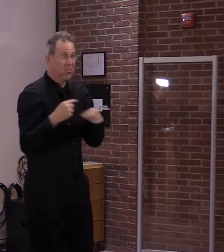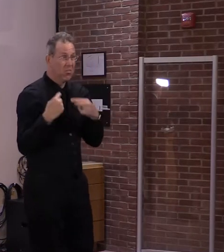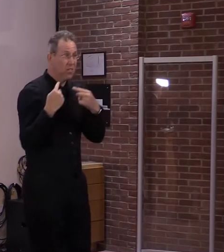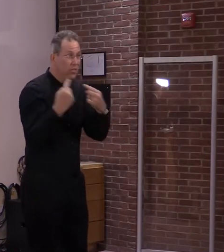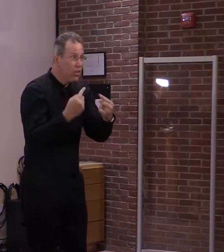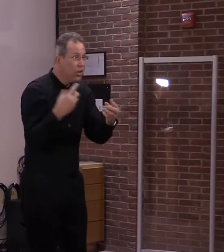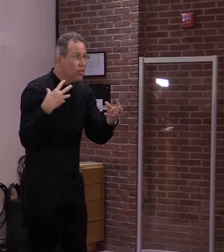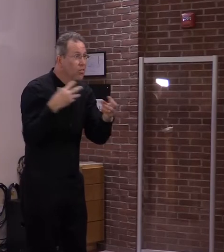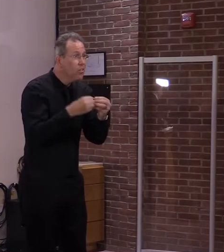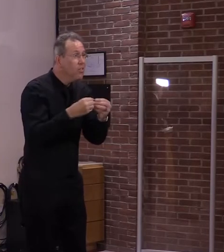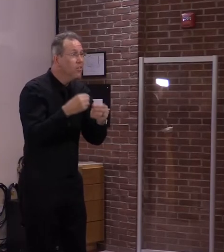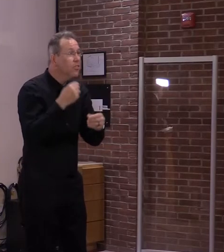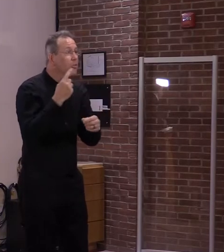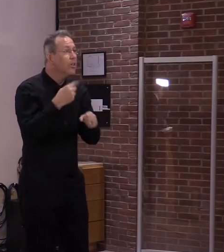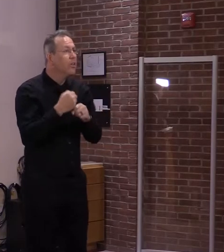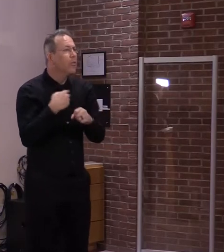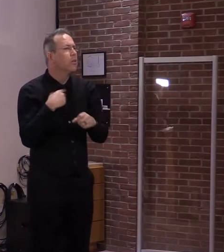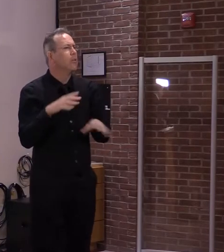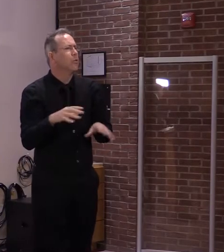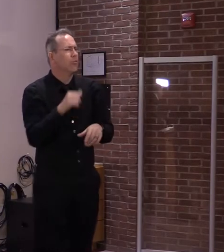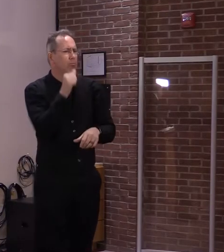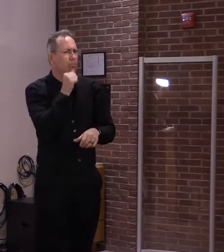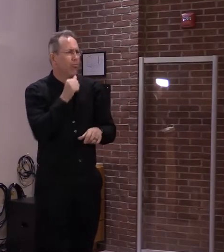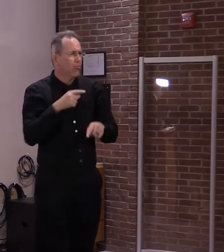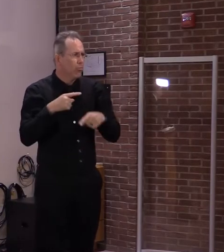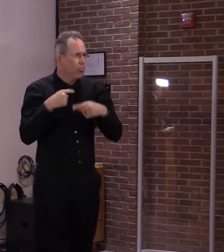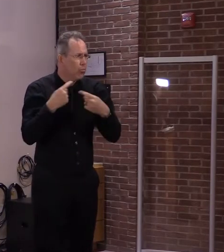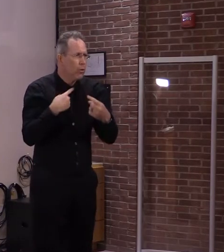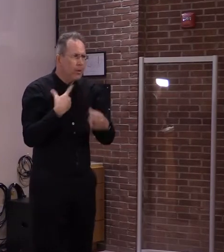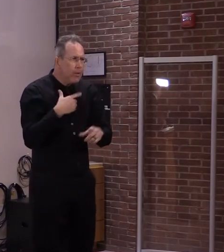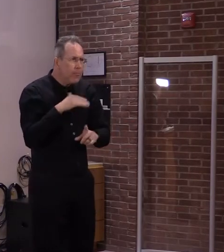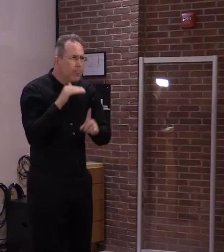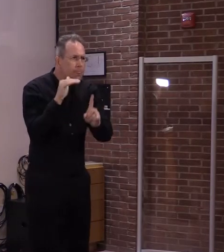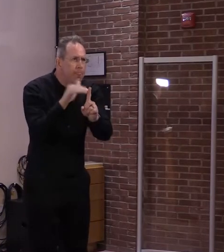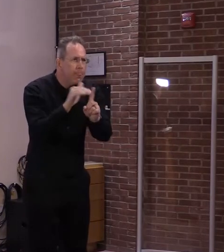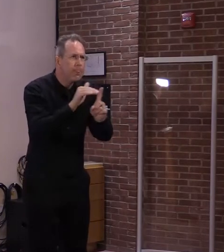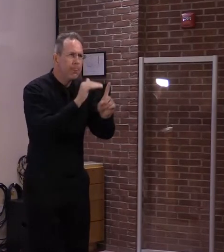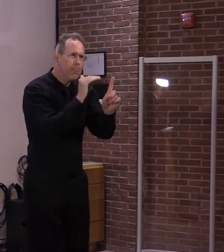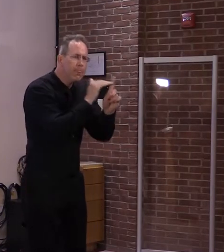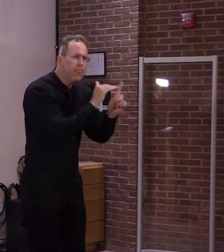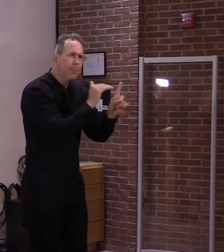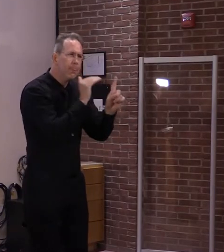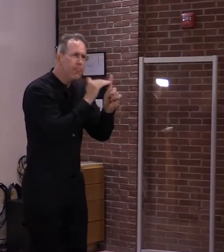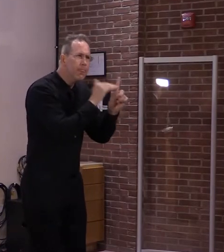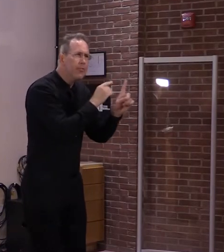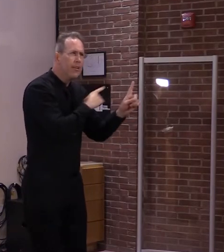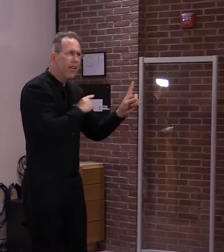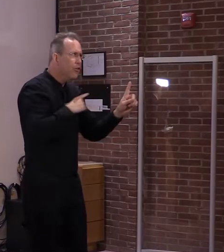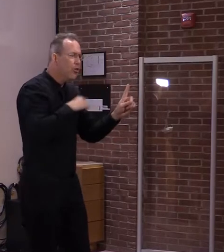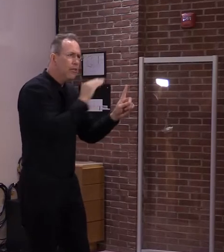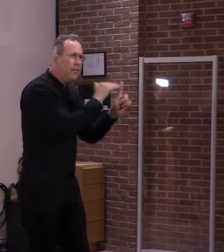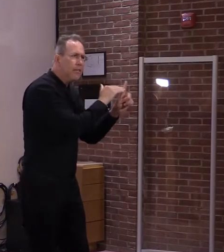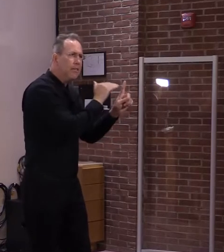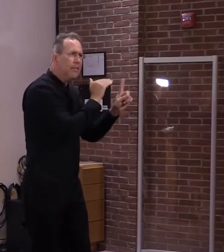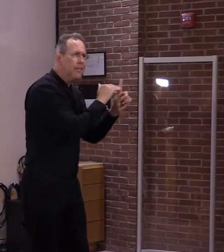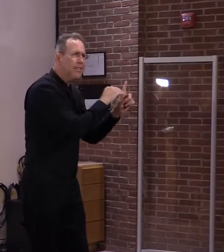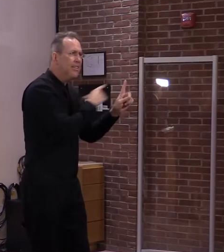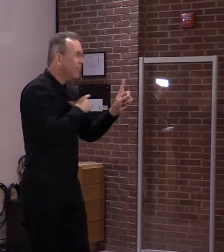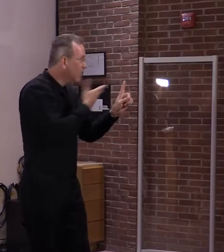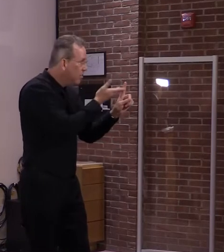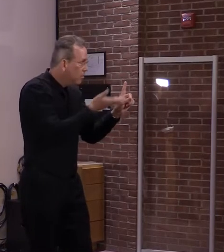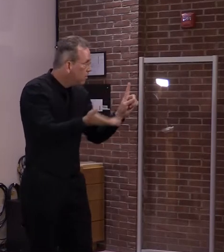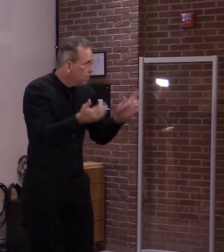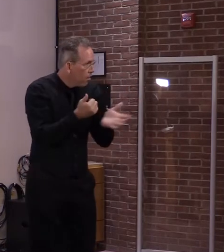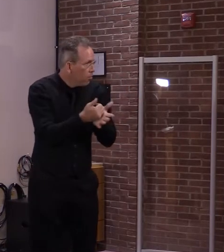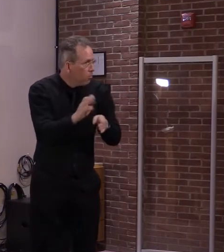gone into the legislature asking for relief for businesses so that we can have the jobs available when we're out of the